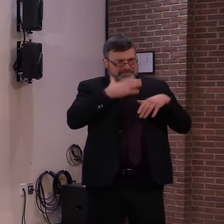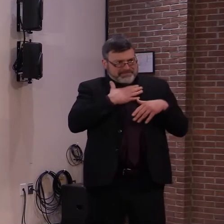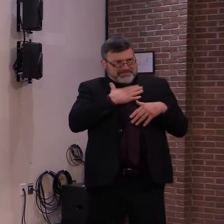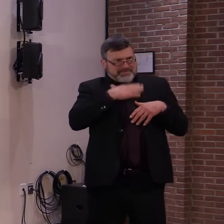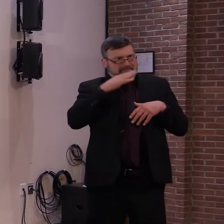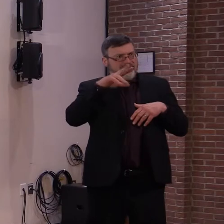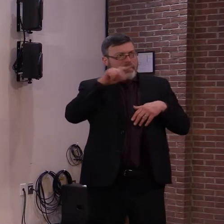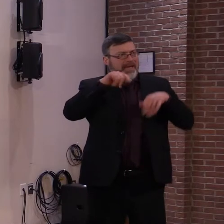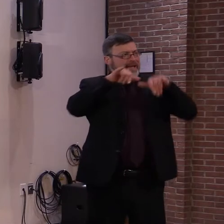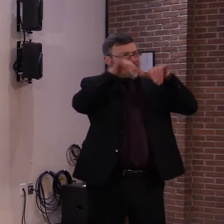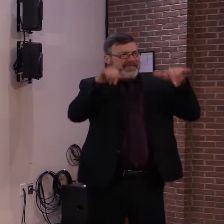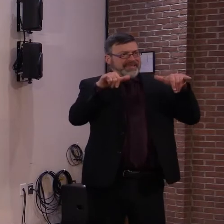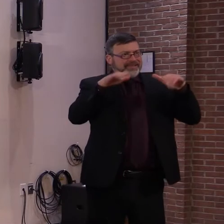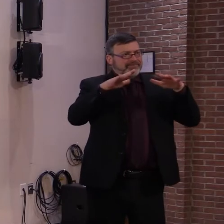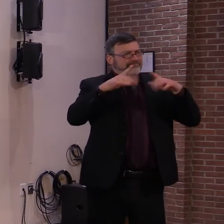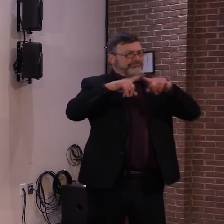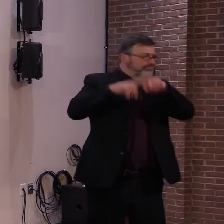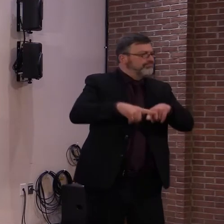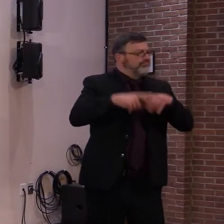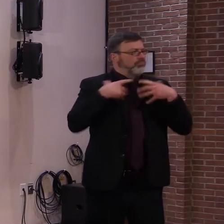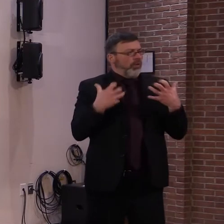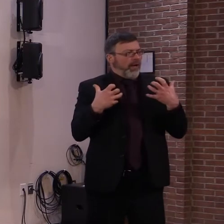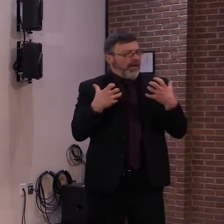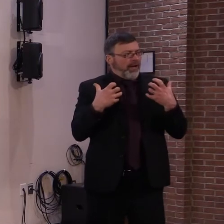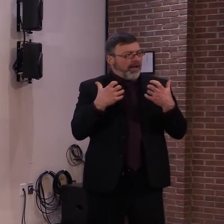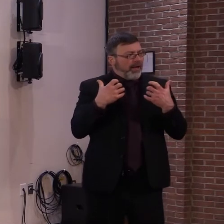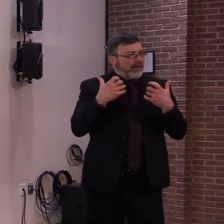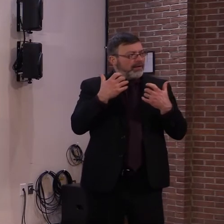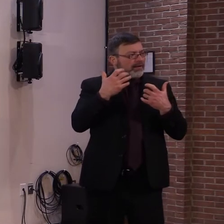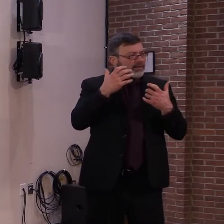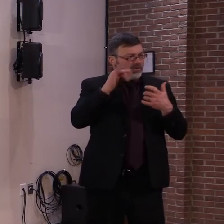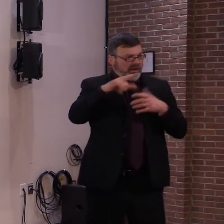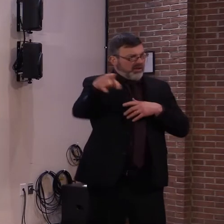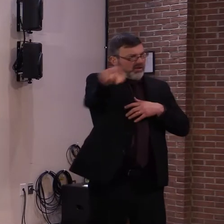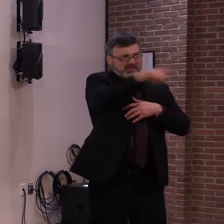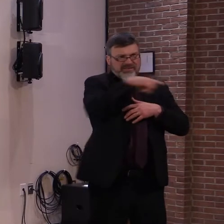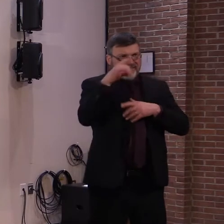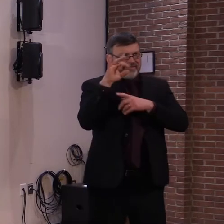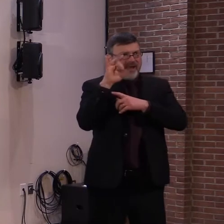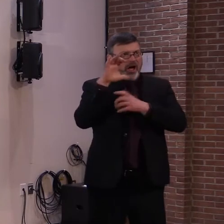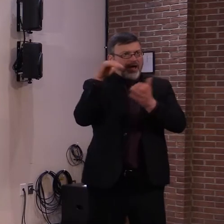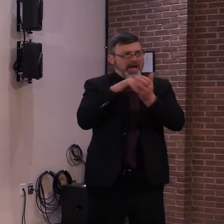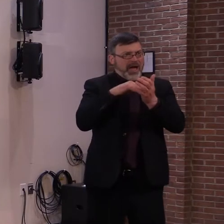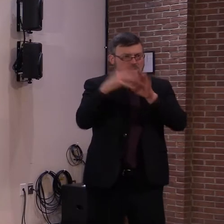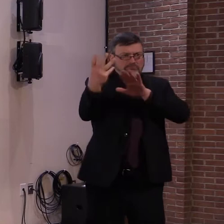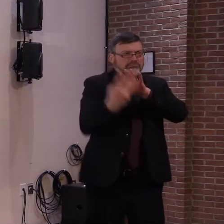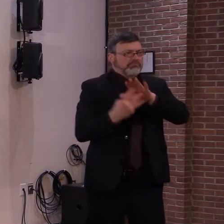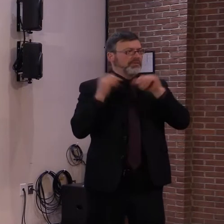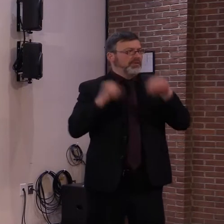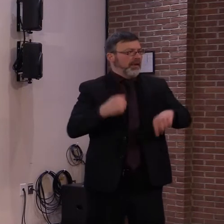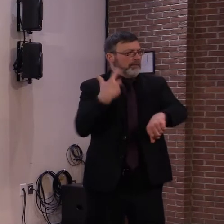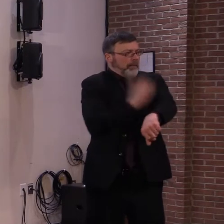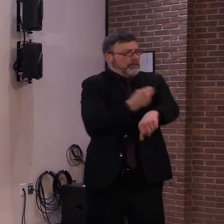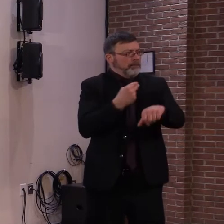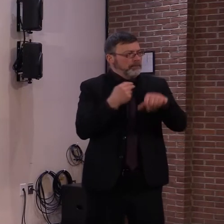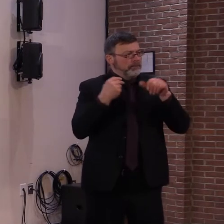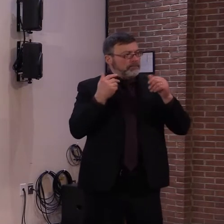hundreds of thousands of Vermonters and coordinating distribution of a highly temperature